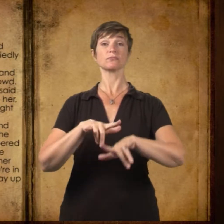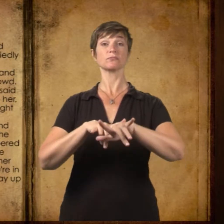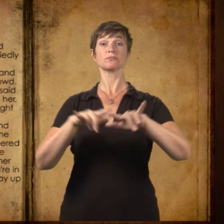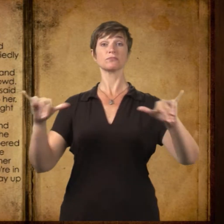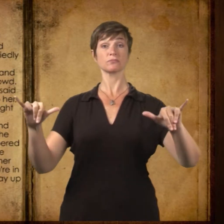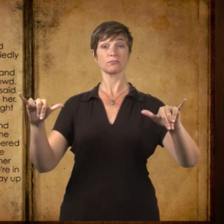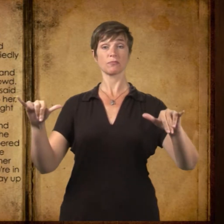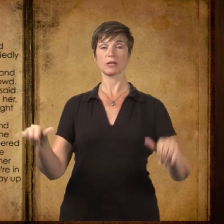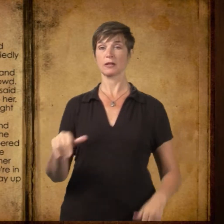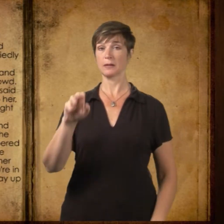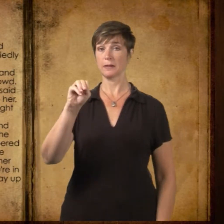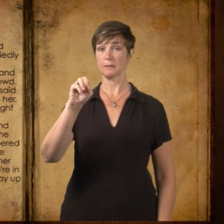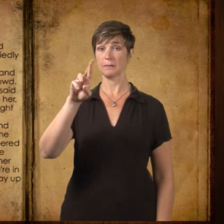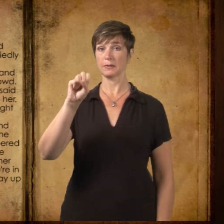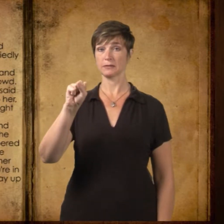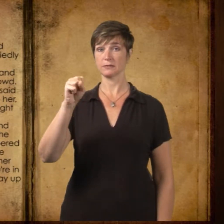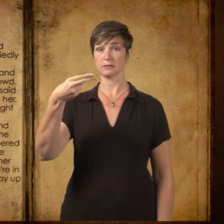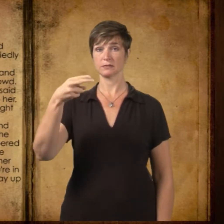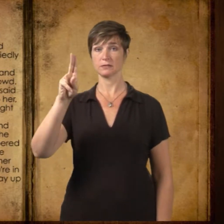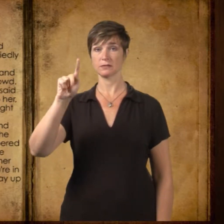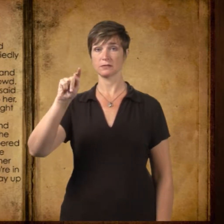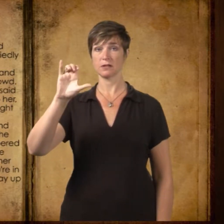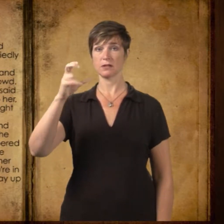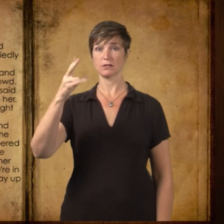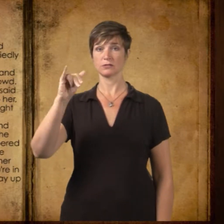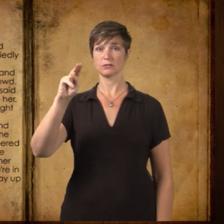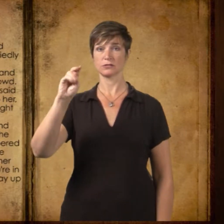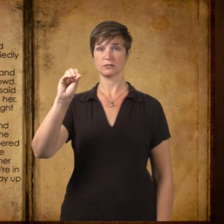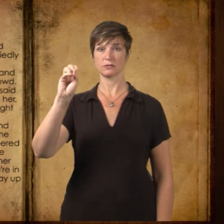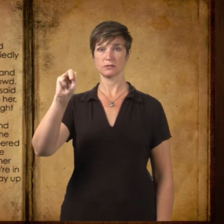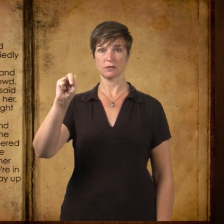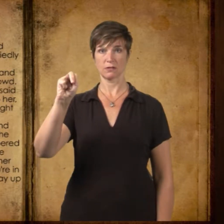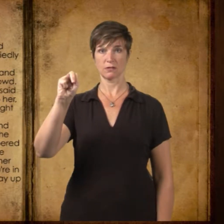Mrs. Hutchinson came hurriedly along the path to the square,